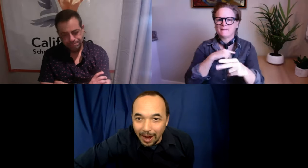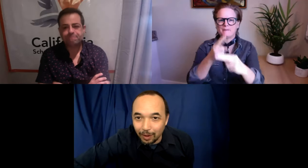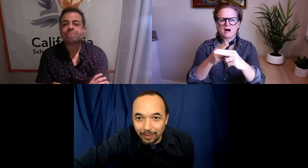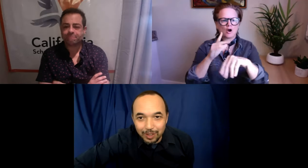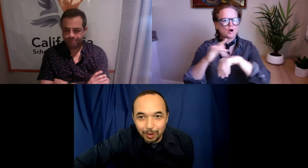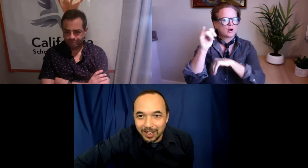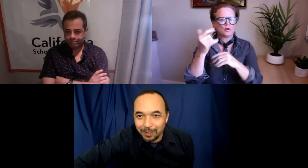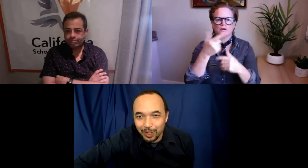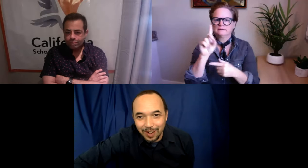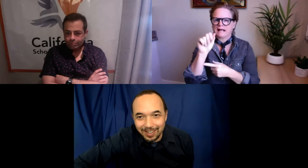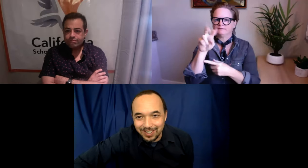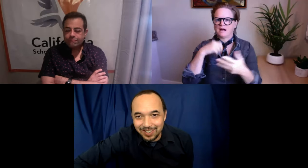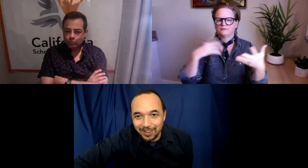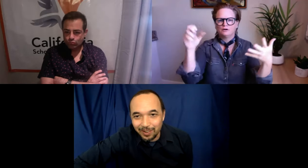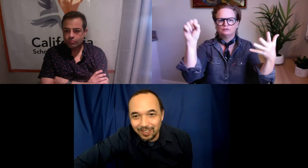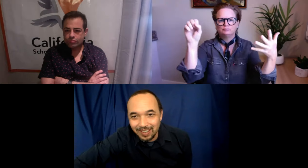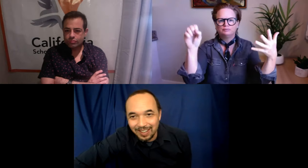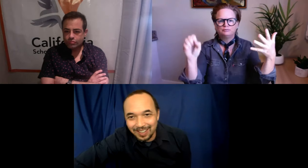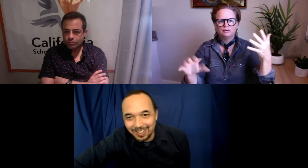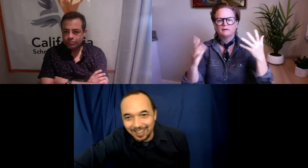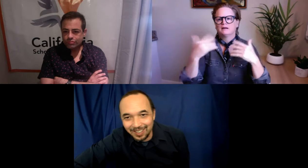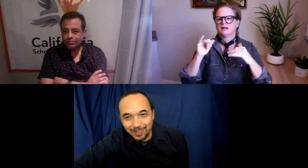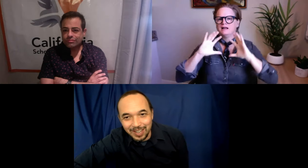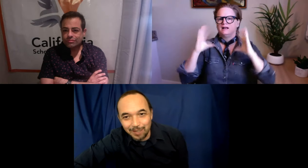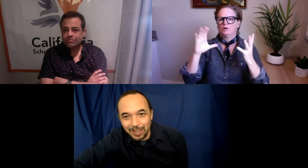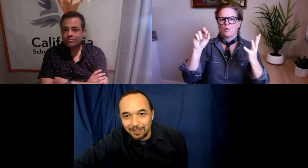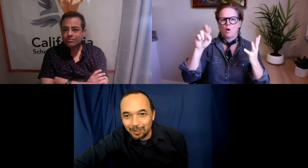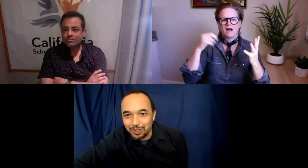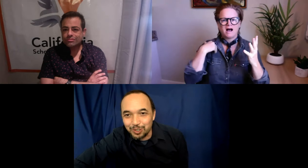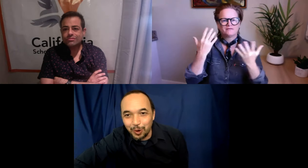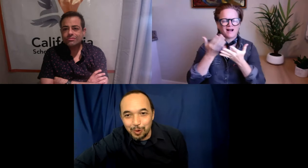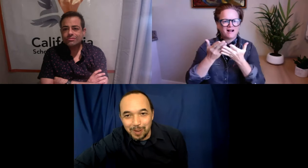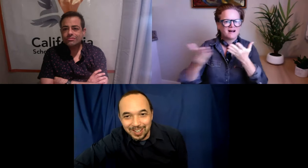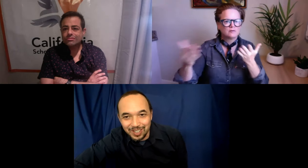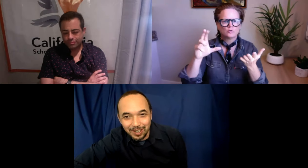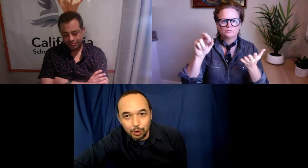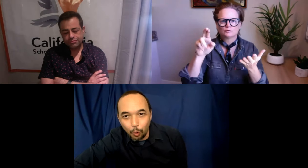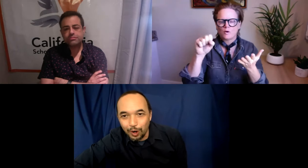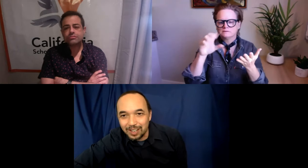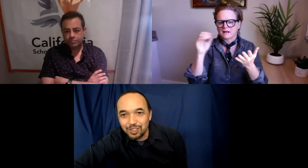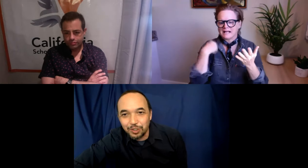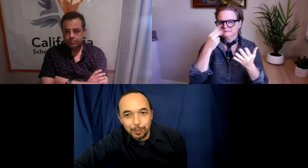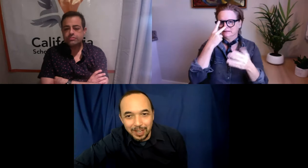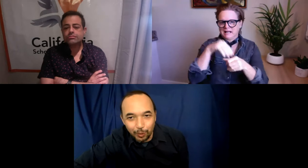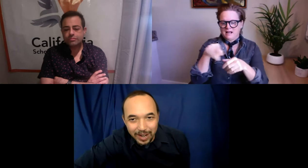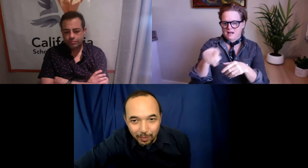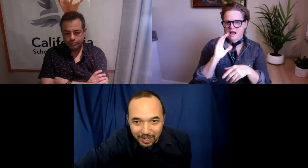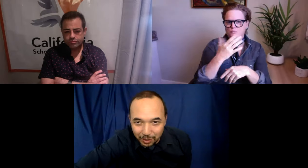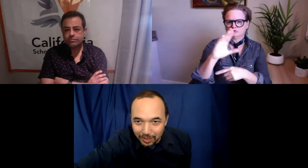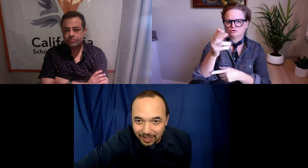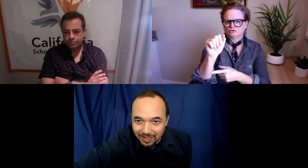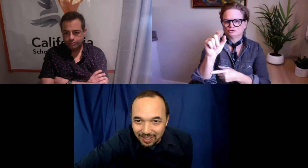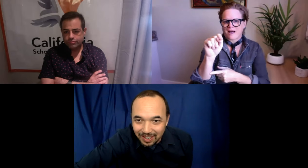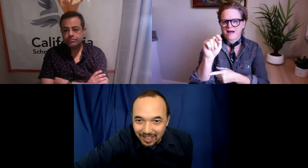Wow. There's so many different strategies there. And, you know, Dave gave out so much. And Core has so many great